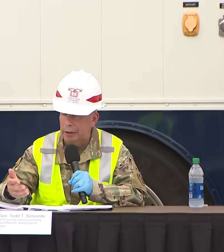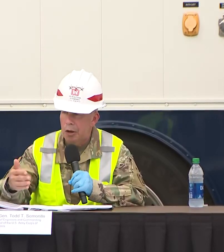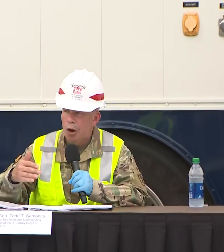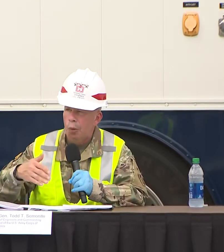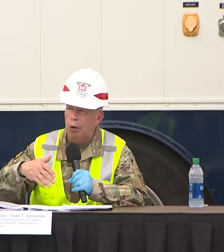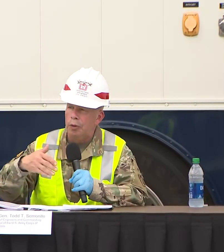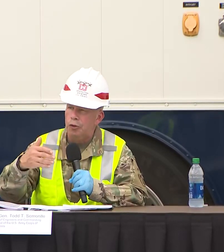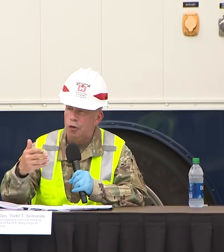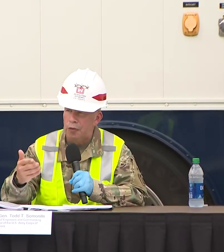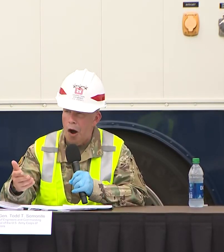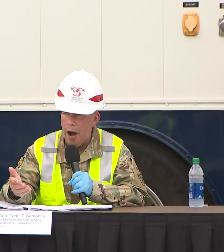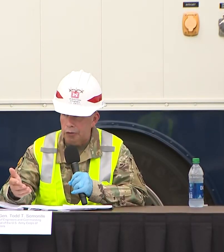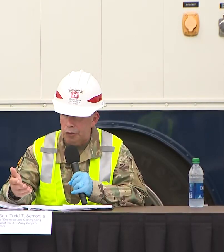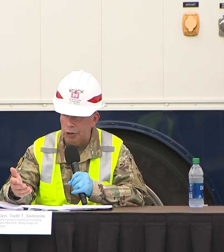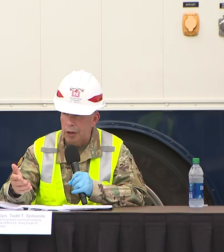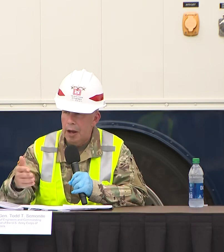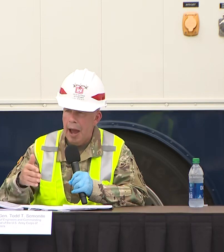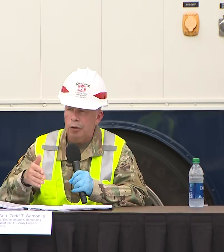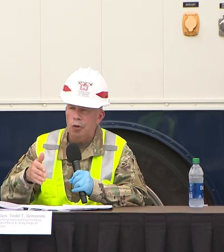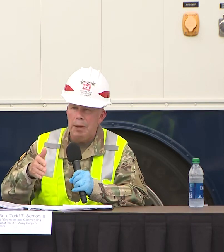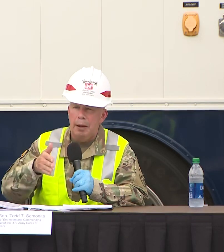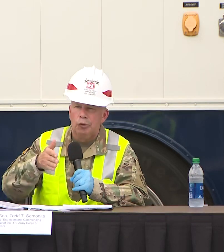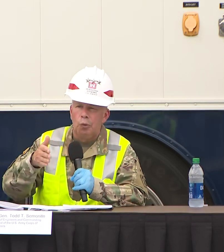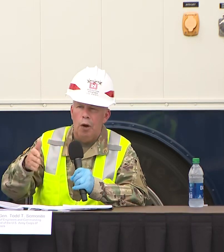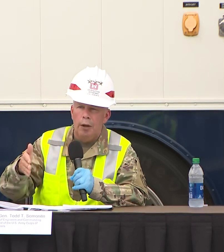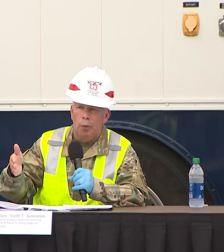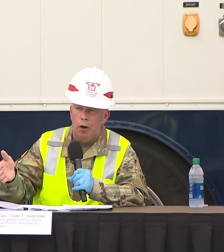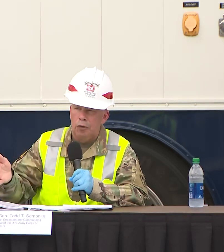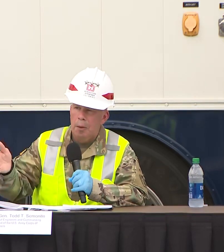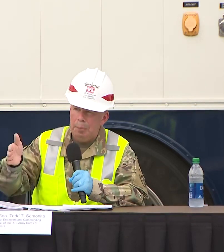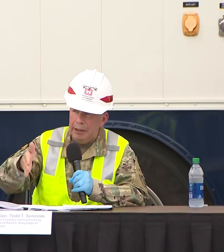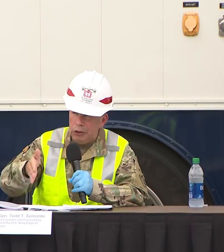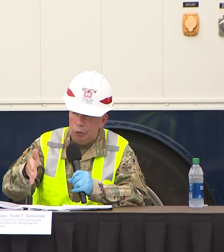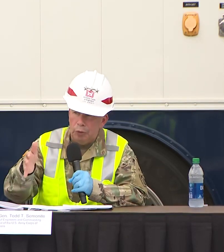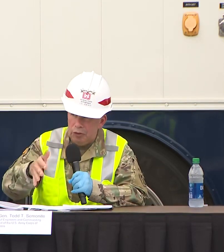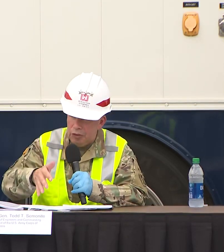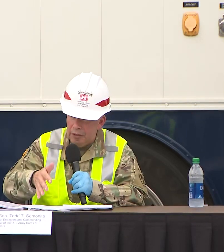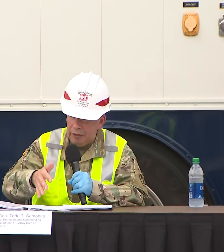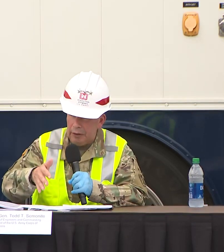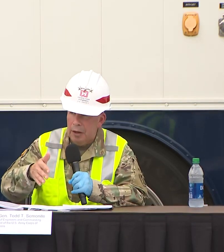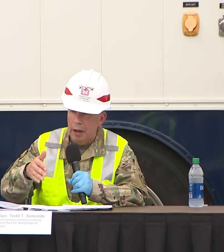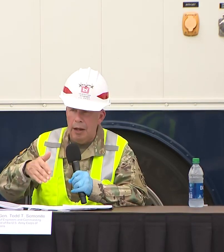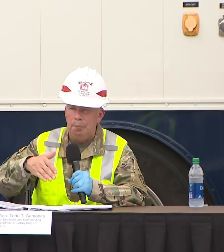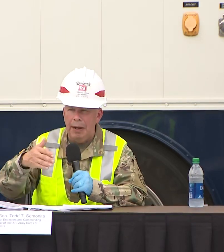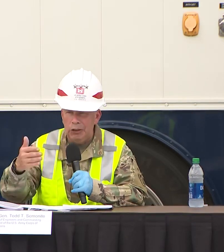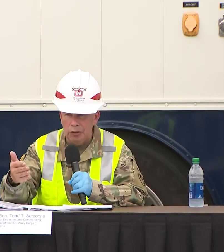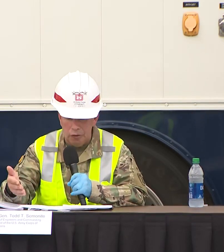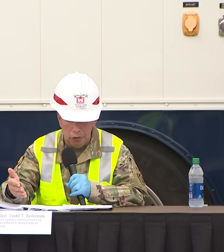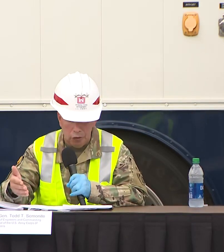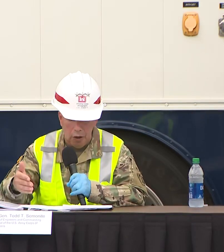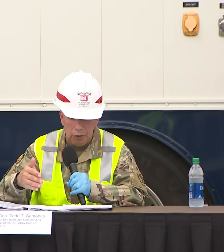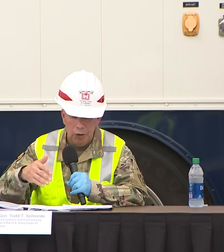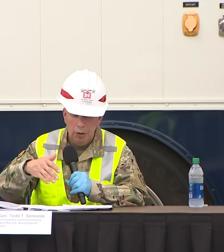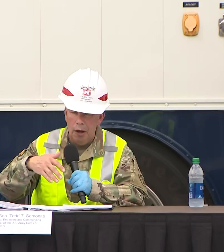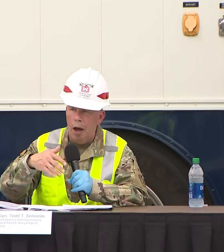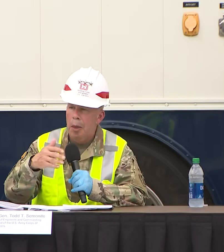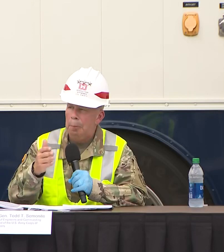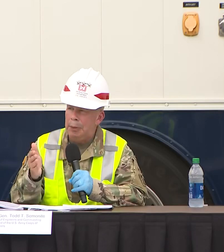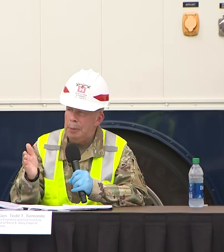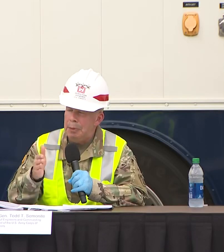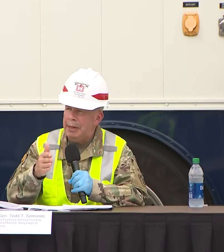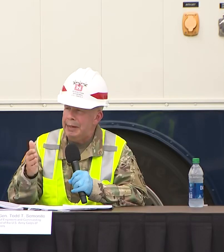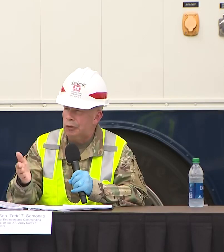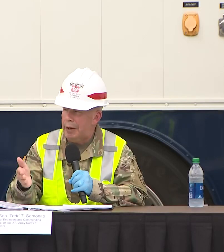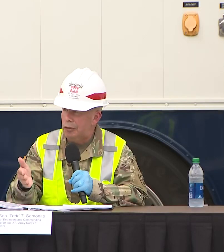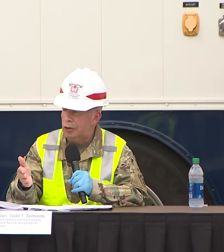those back in what do we do for oxygen how do you be able to run where it's patient receiving and then patient discharge uh